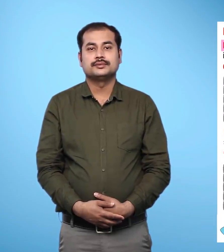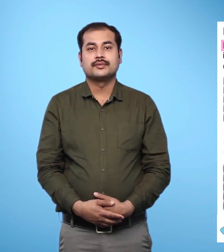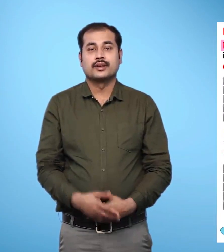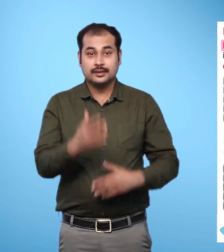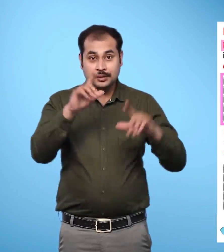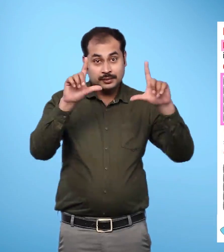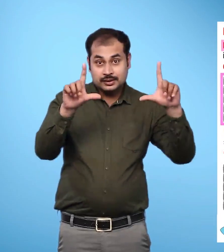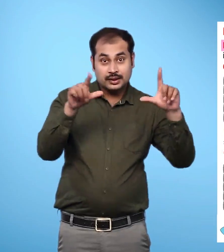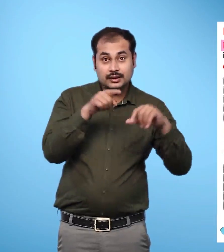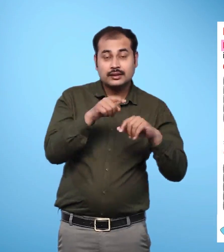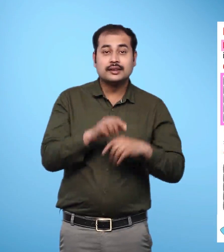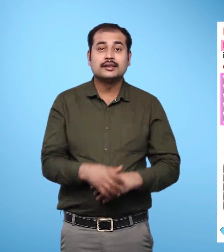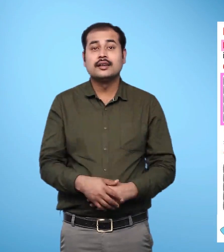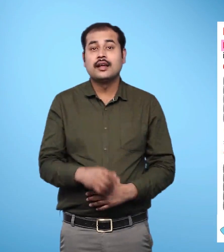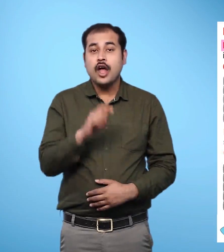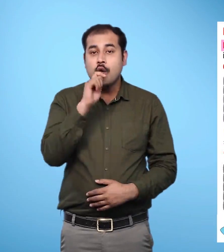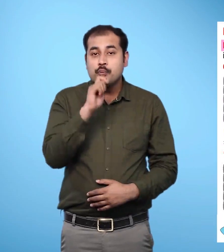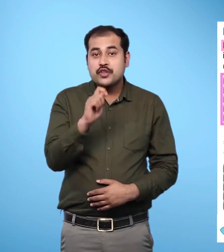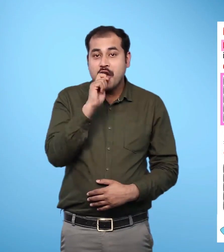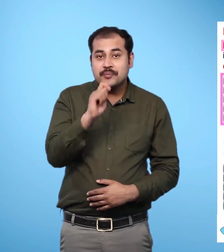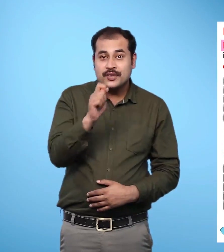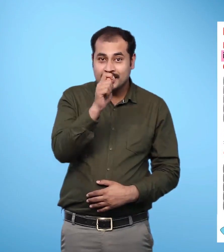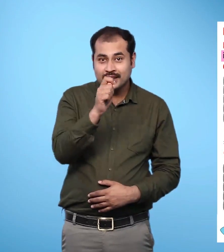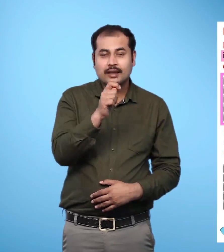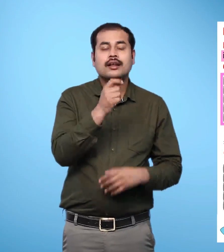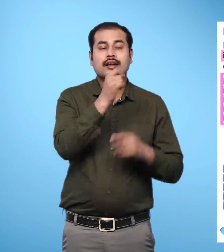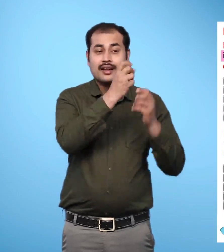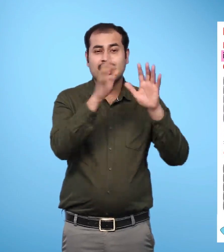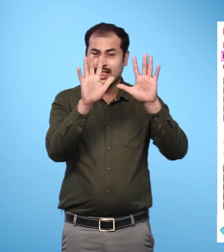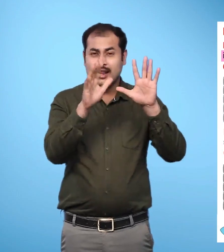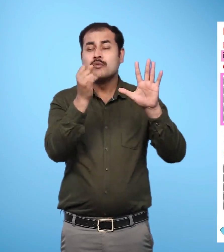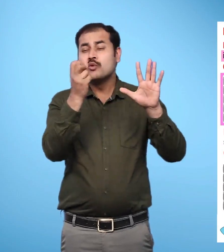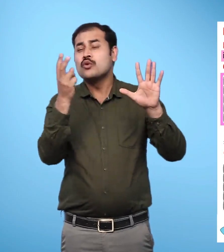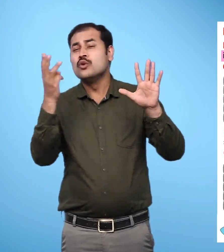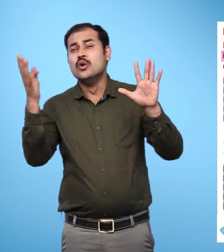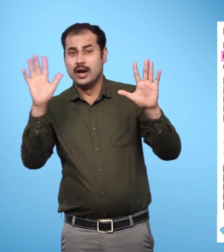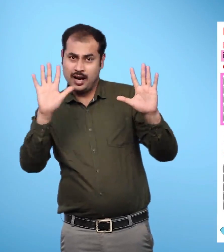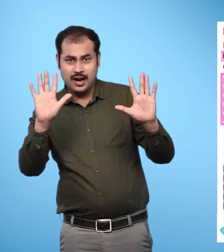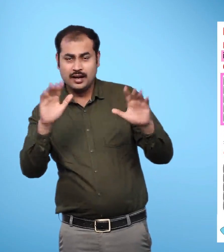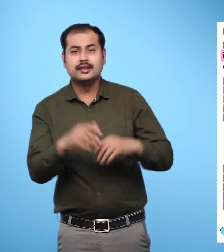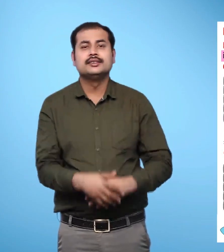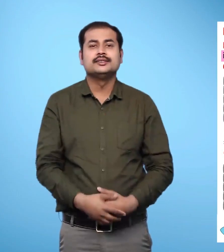2 Picture shows more than 10 ice creams spread inside a box.